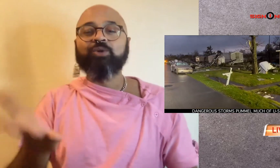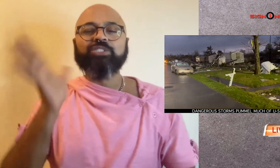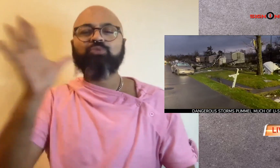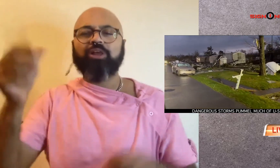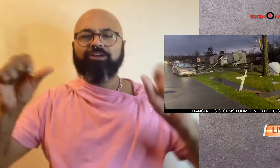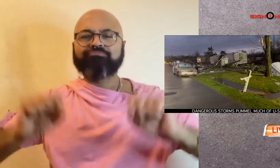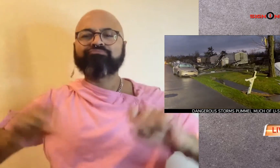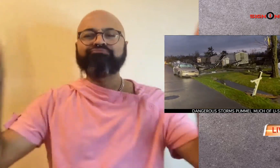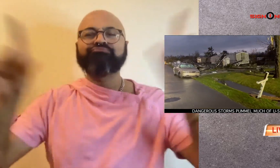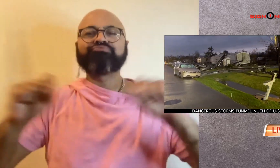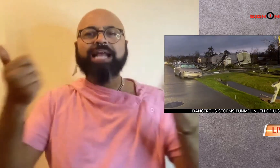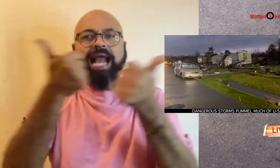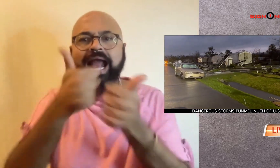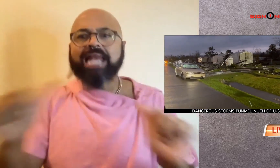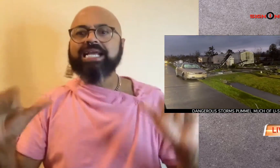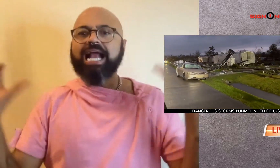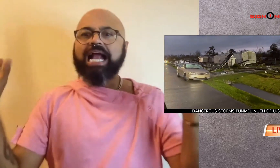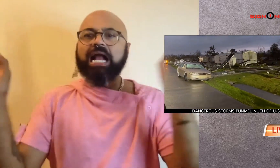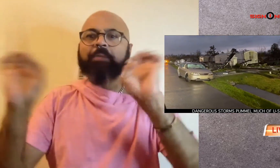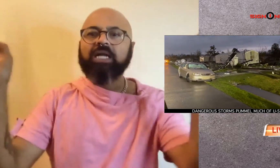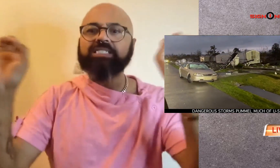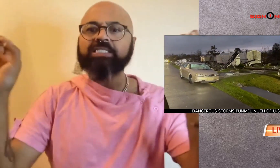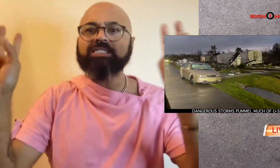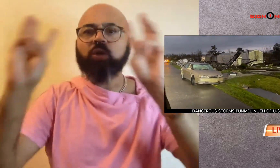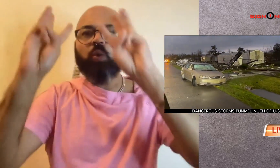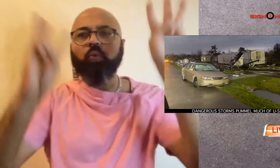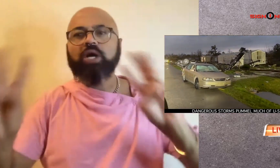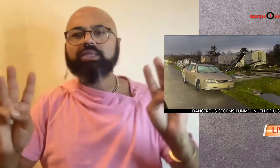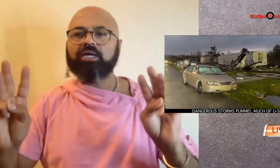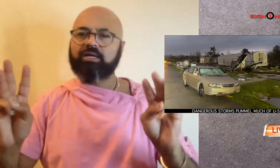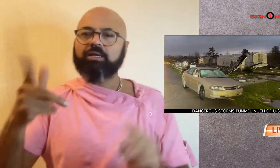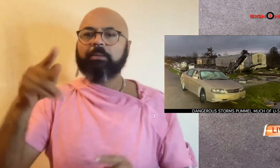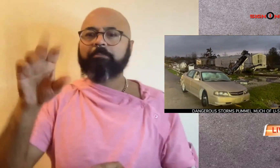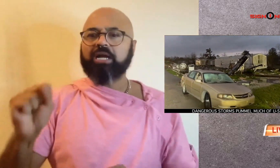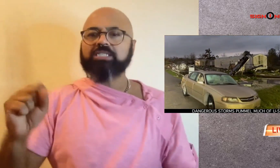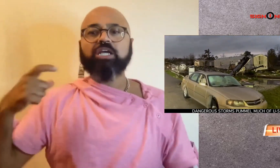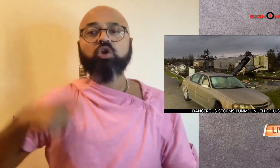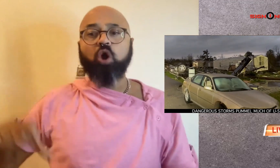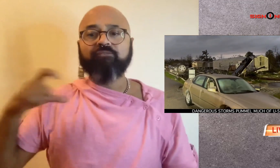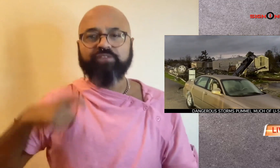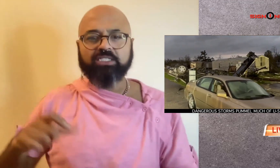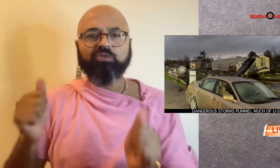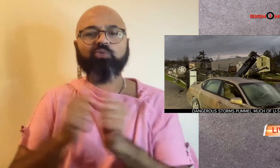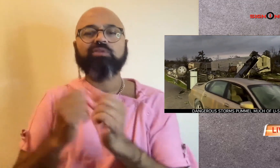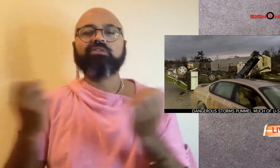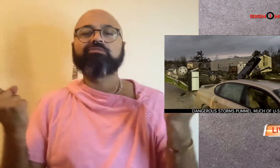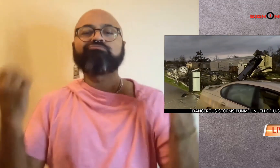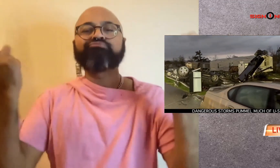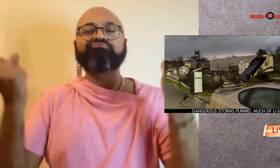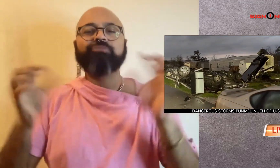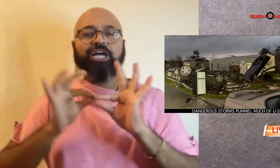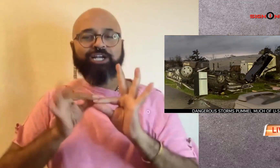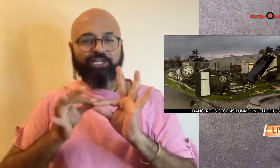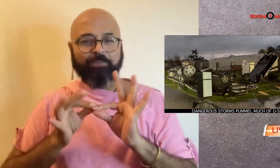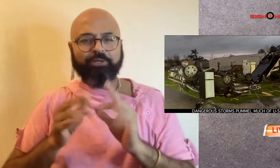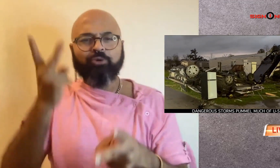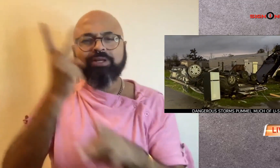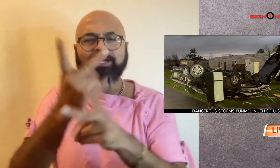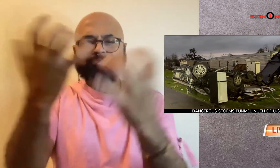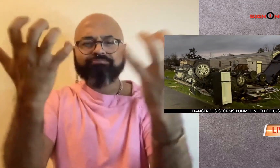Sign One News will post any emergency weather press conferences with sign language interpretation to keep viewers in